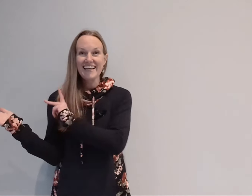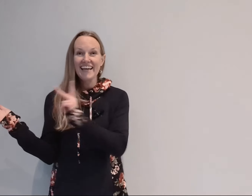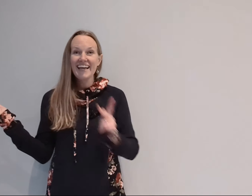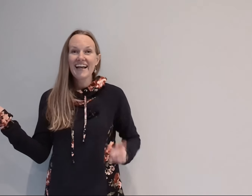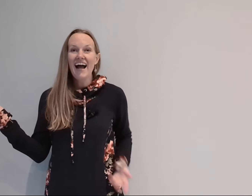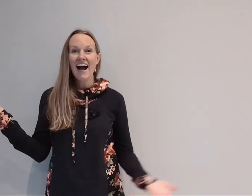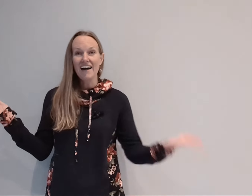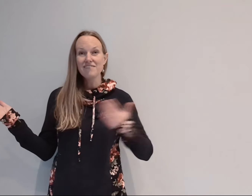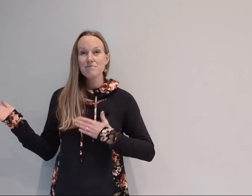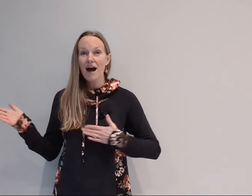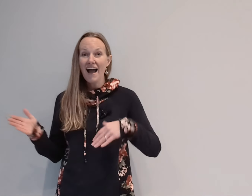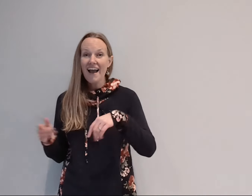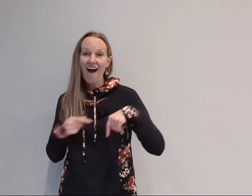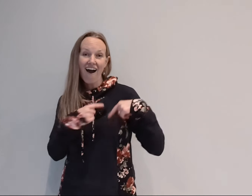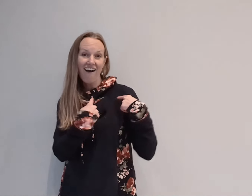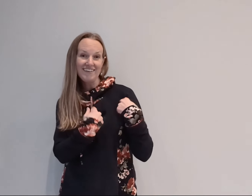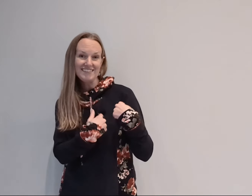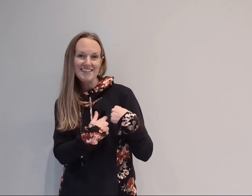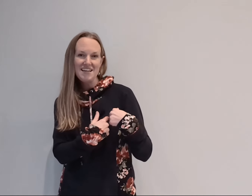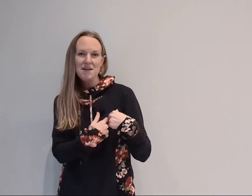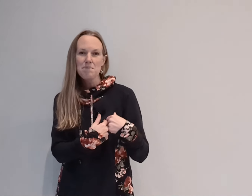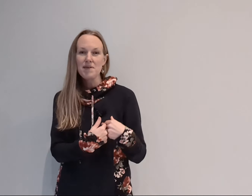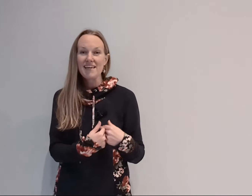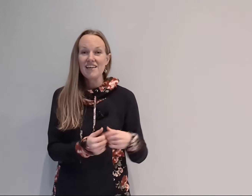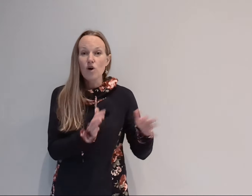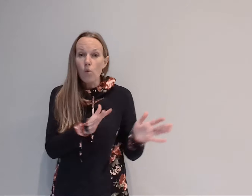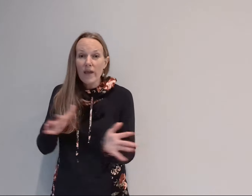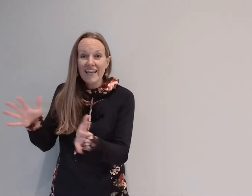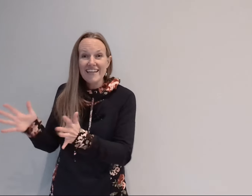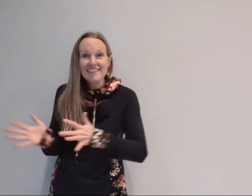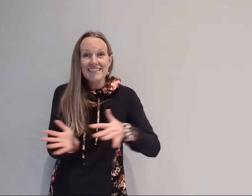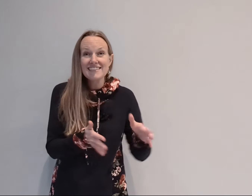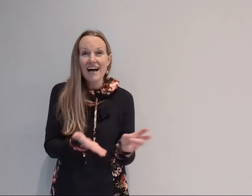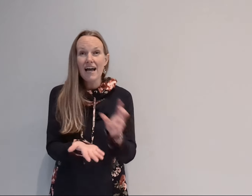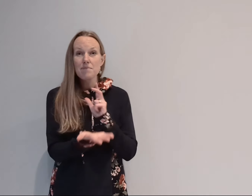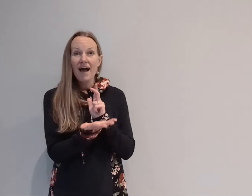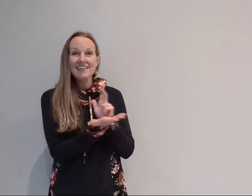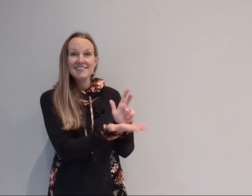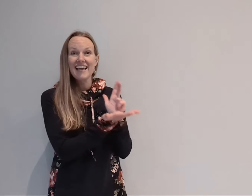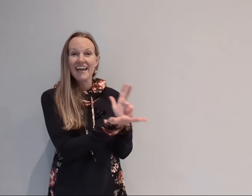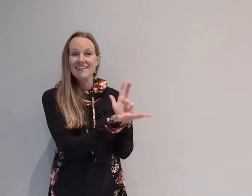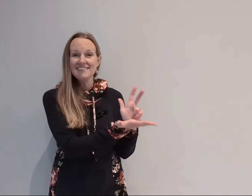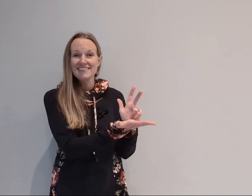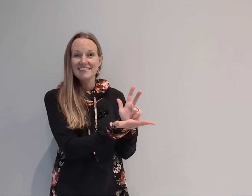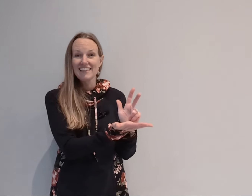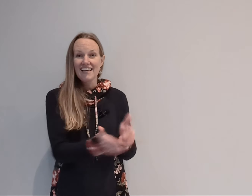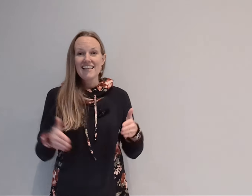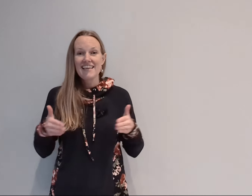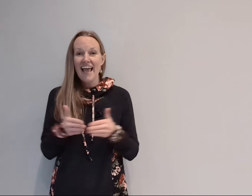king of my heart be the wind inside my sails the